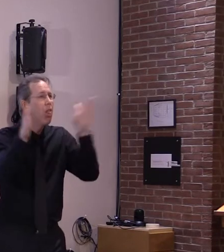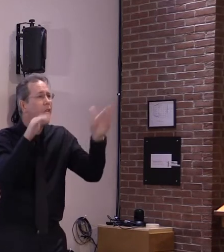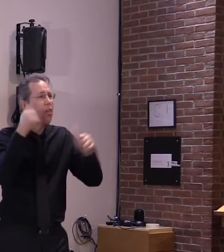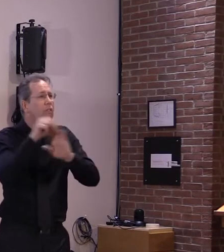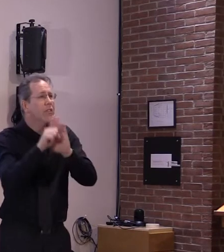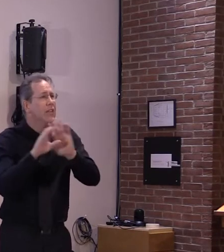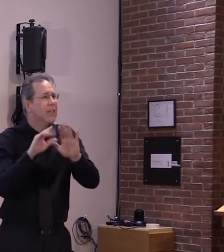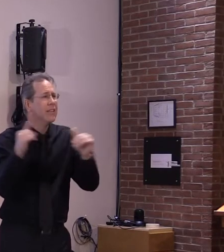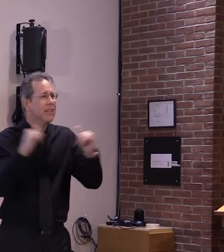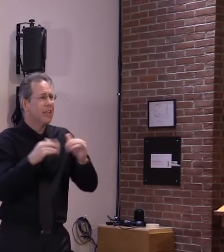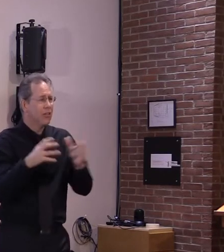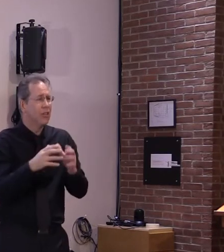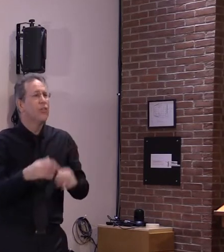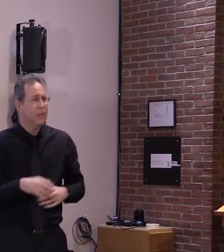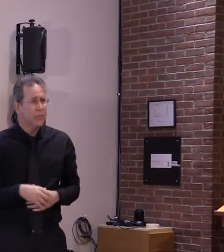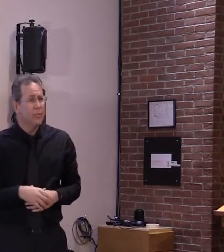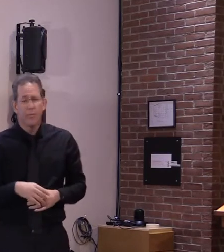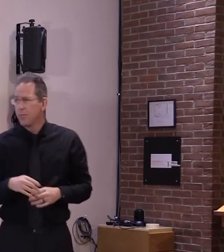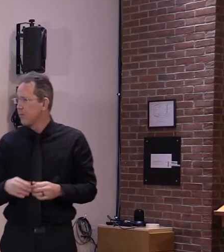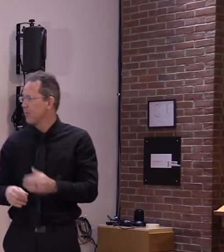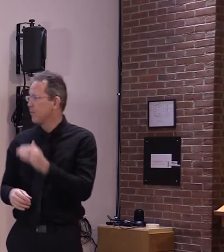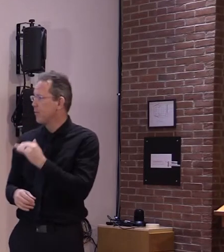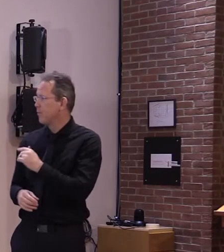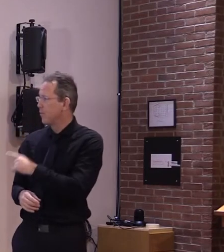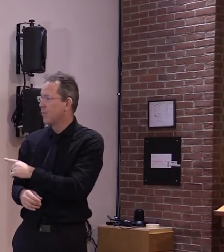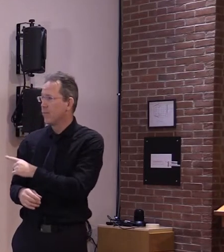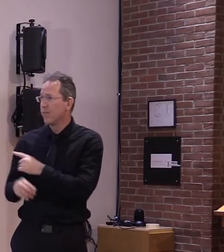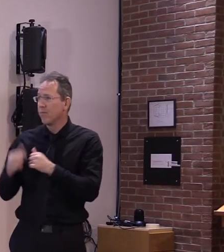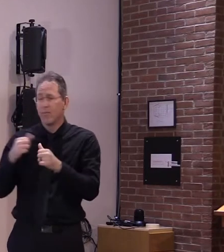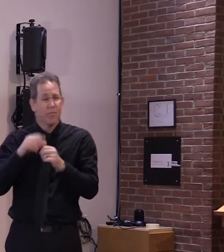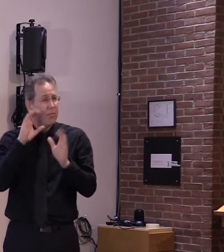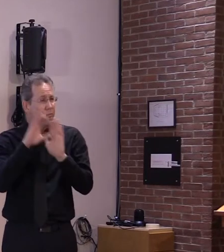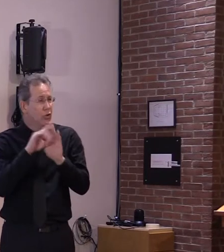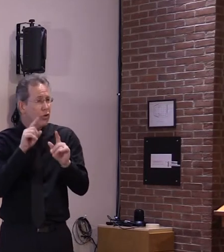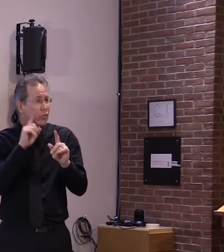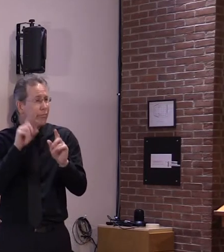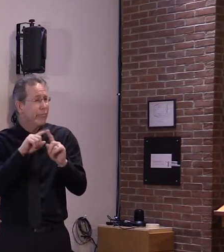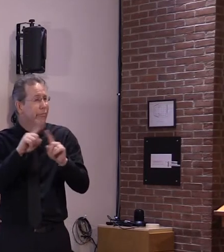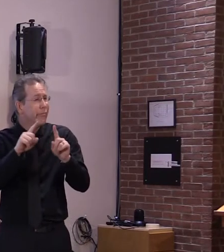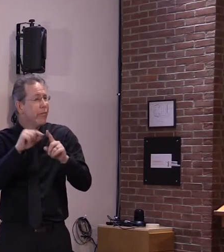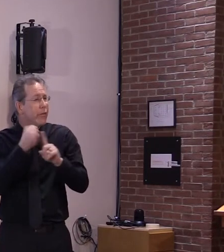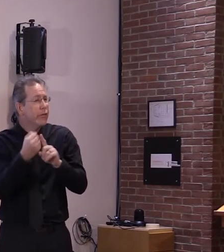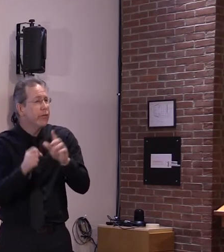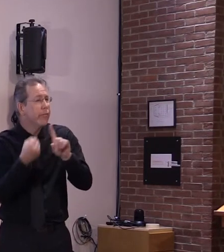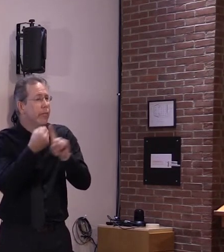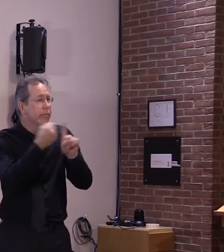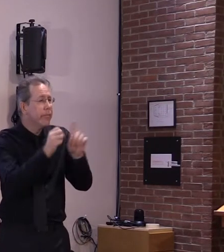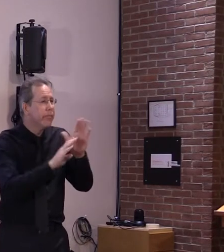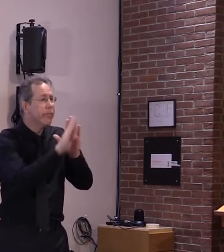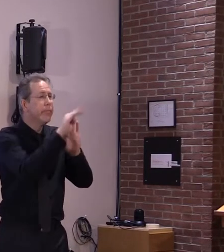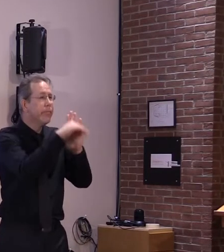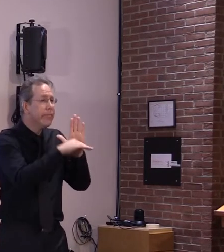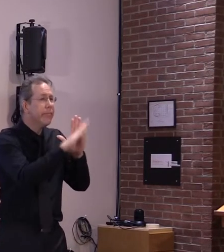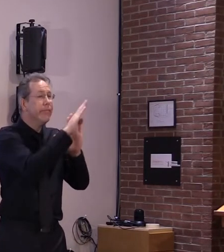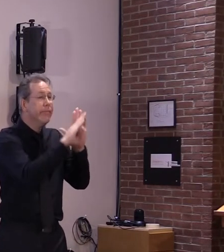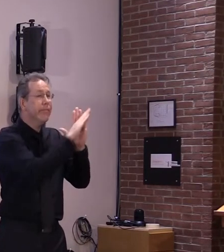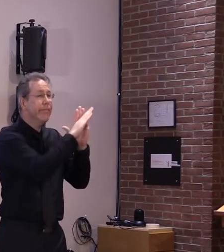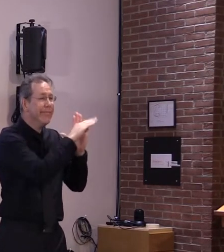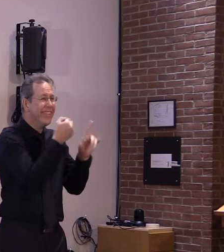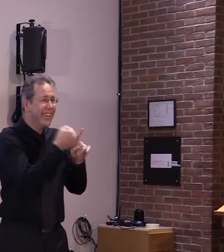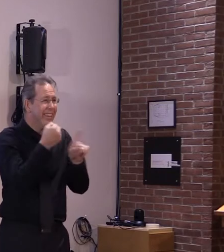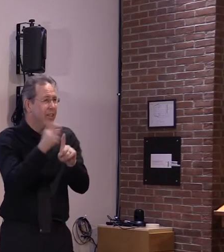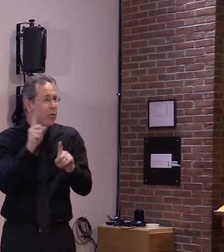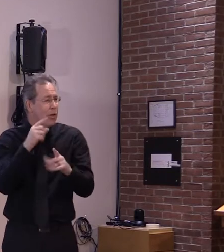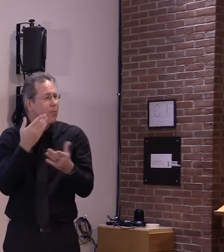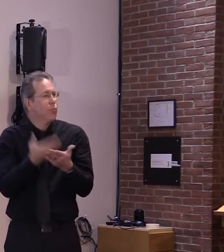that suggests vermonters will continue to meet that challenge we previously presented data regarding the significant decrease we